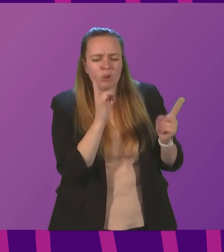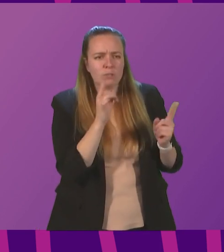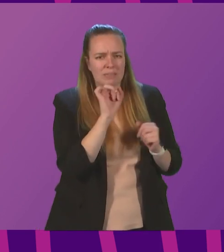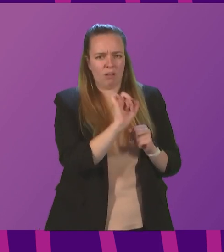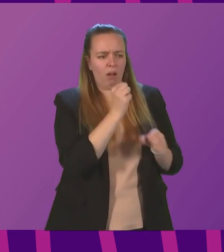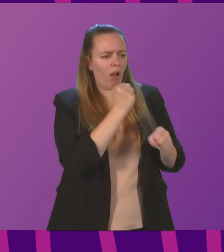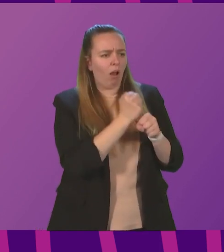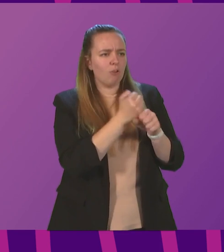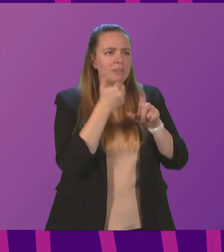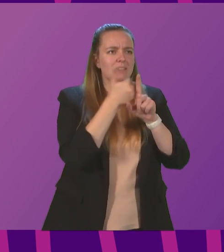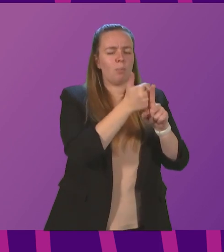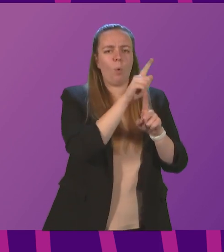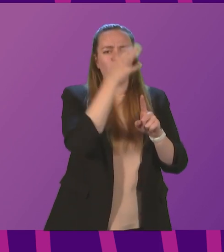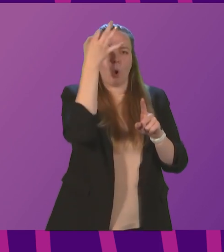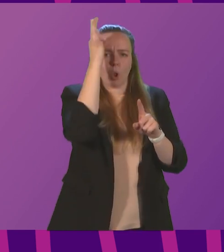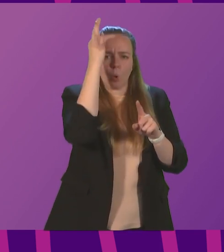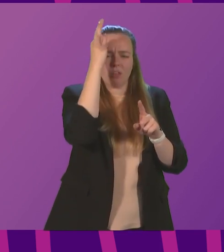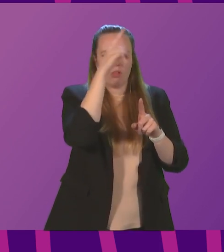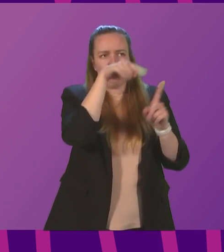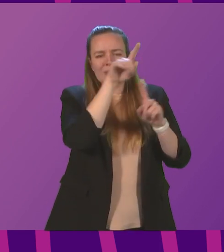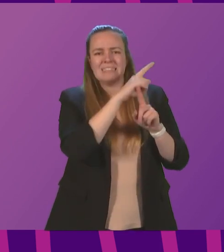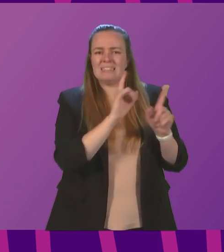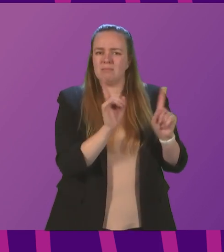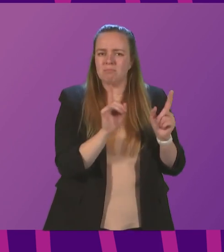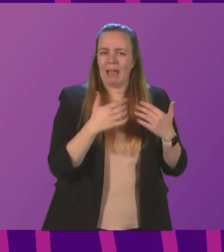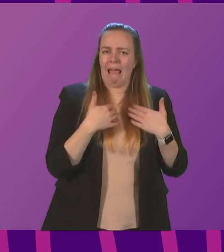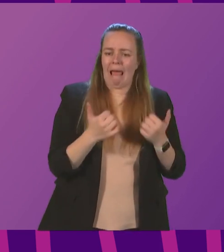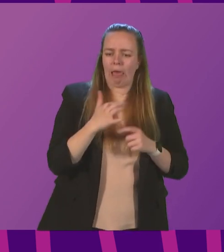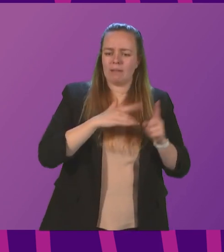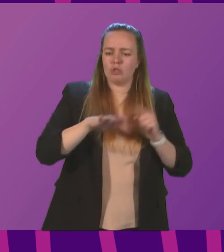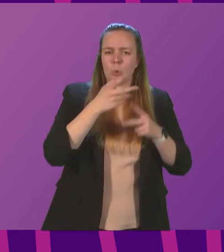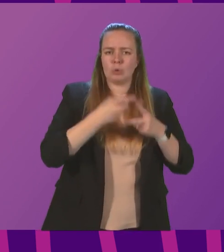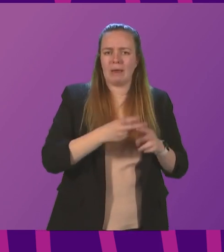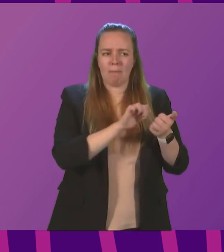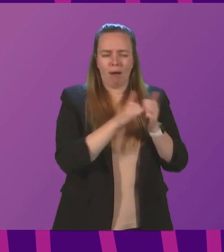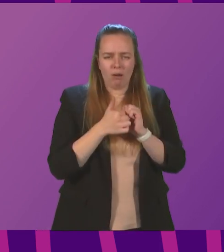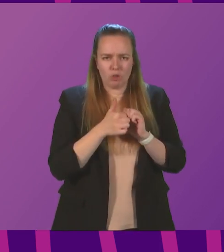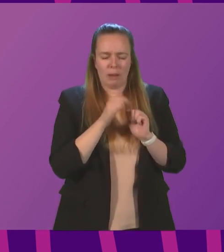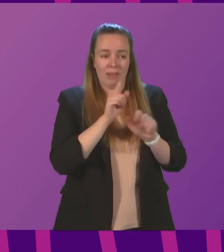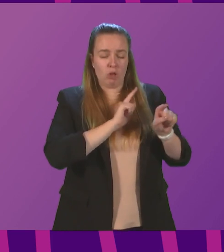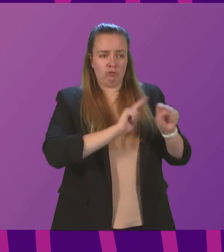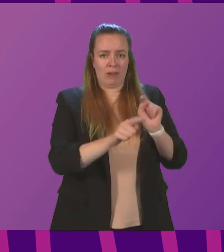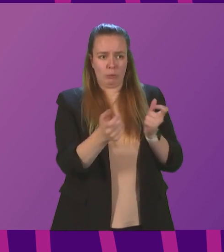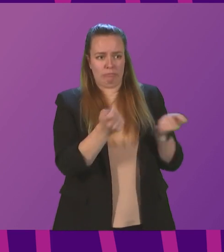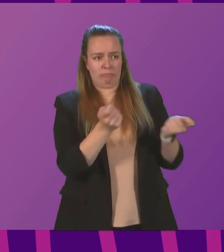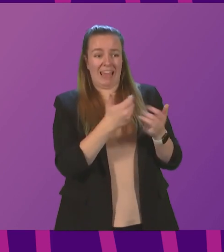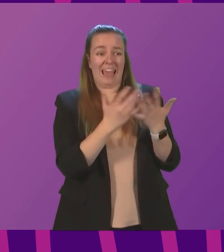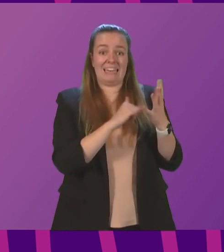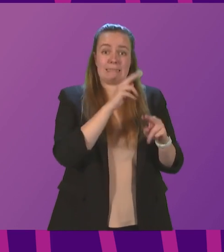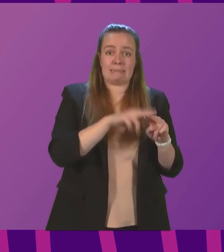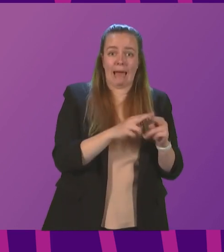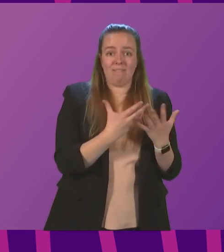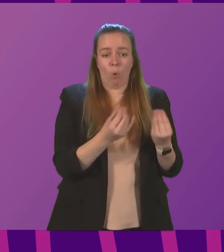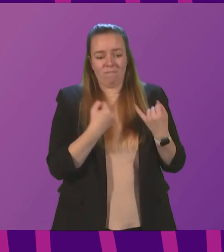Government support has been given to the Local Authority and Health and Social Care Partnership as they have tried to mitigate any staff absences